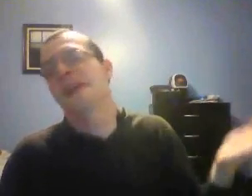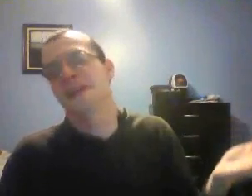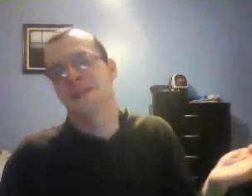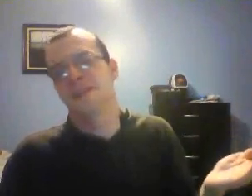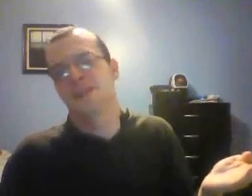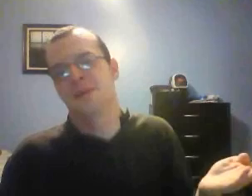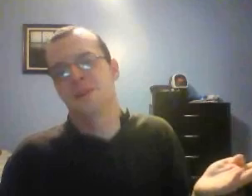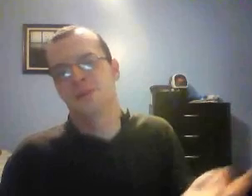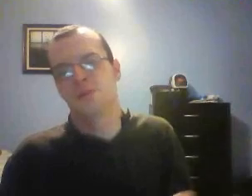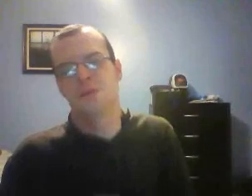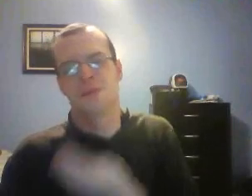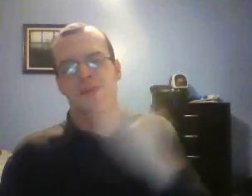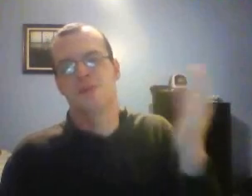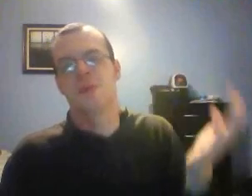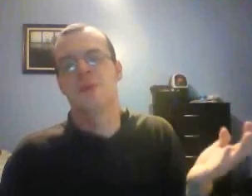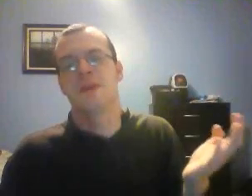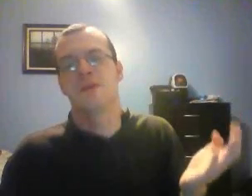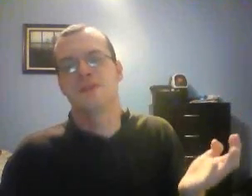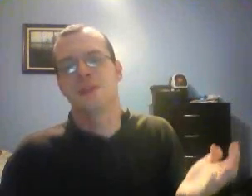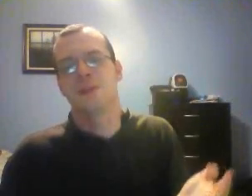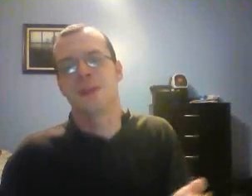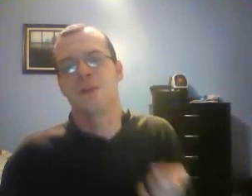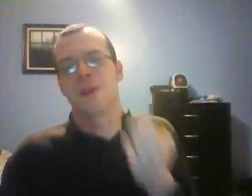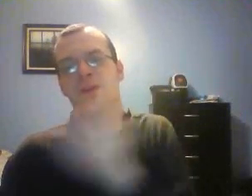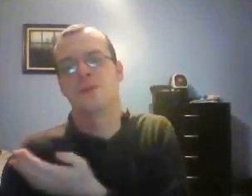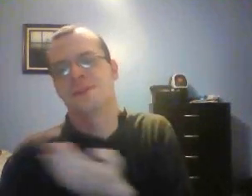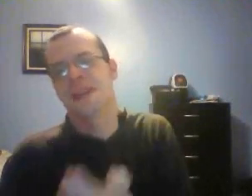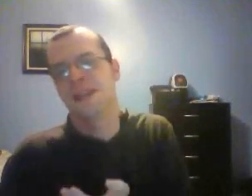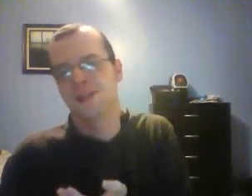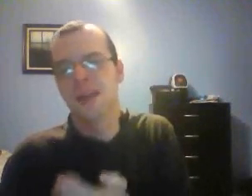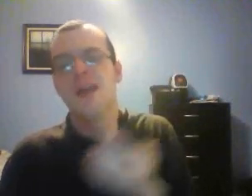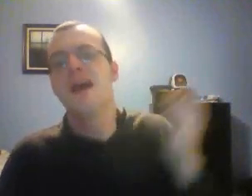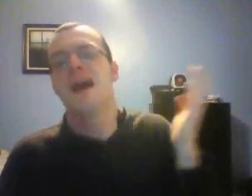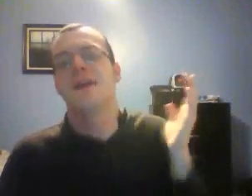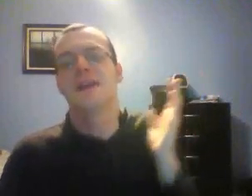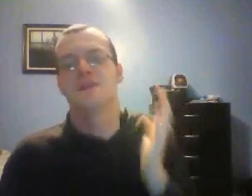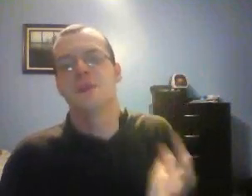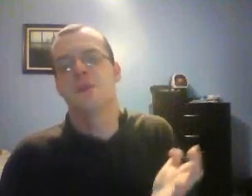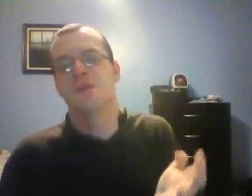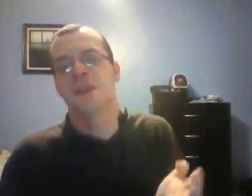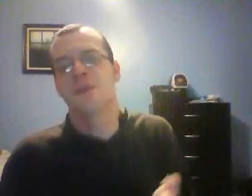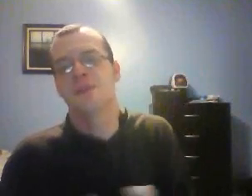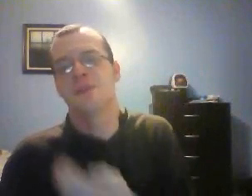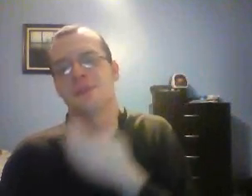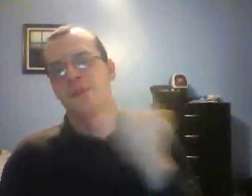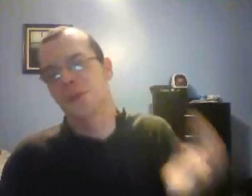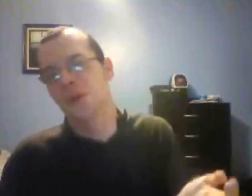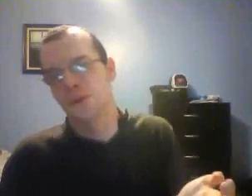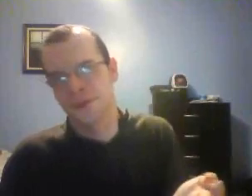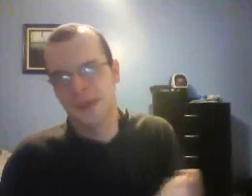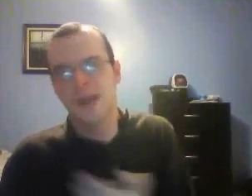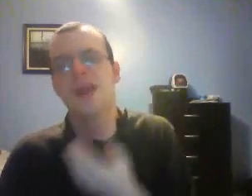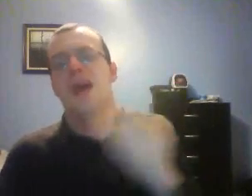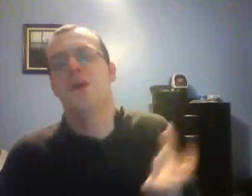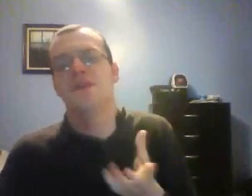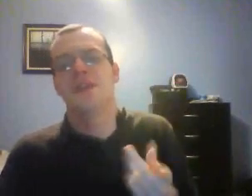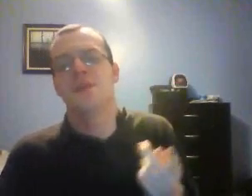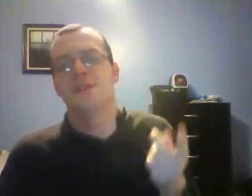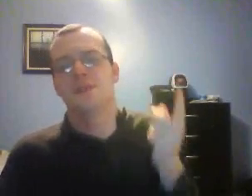United States championship, which is won by Chris Jericho. We know the prestige that has went with the championship and still goes with championships